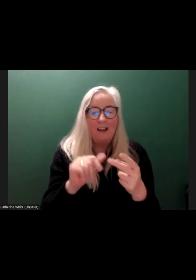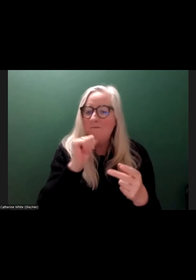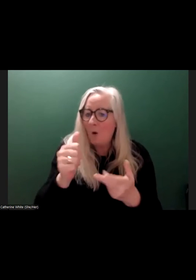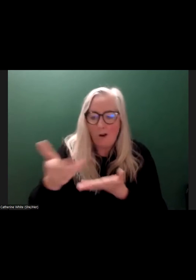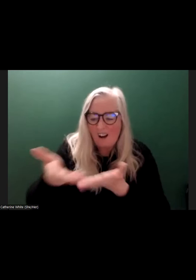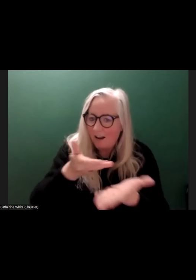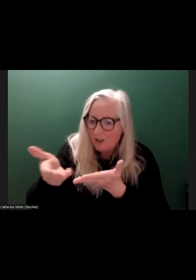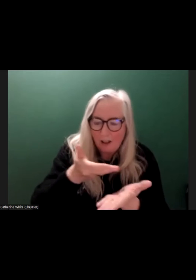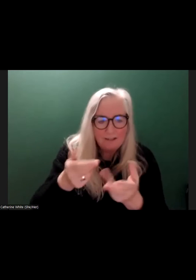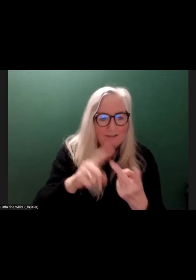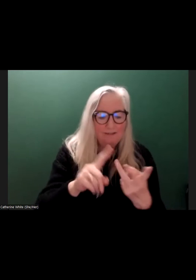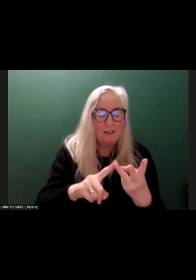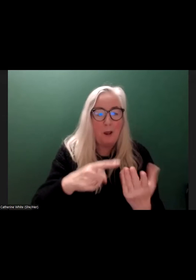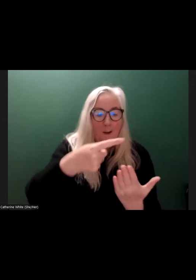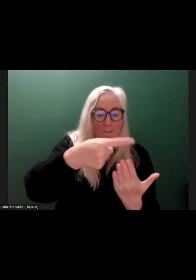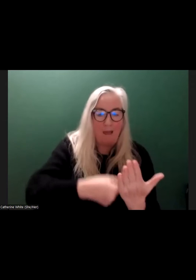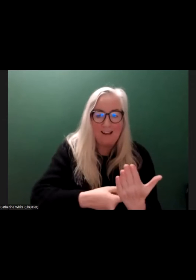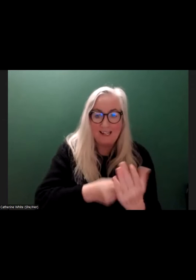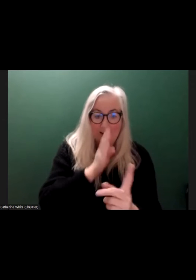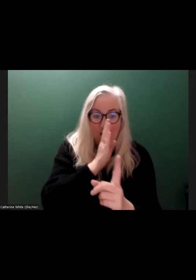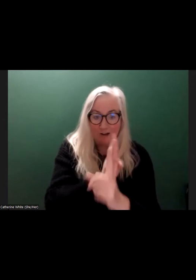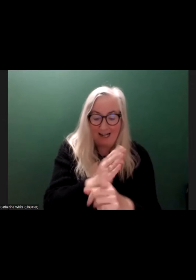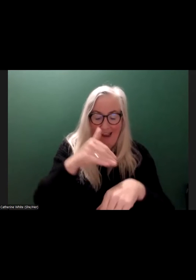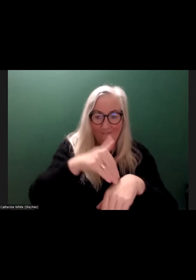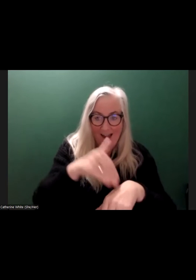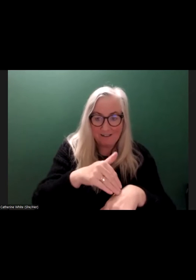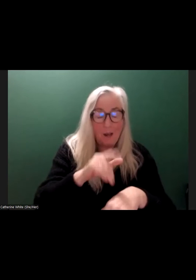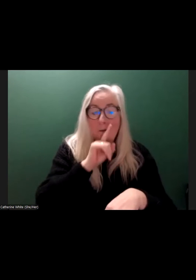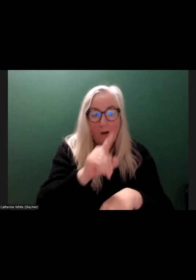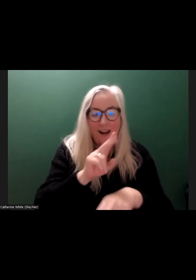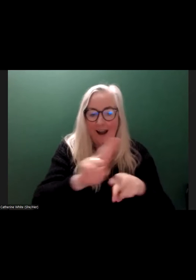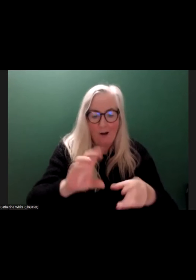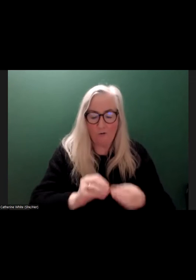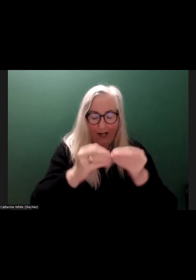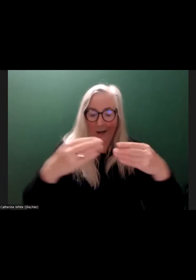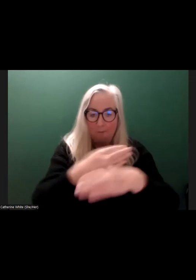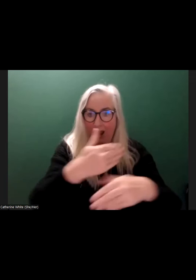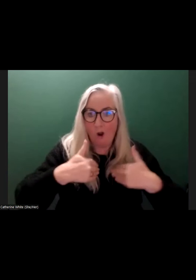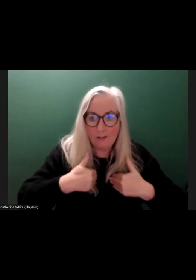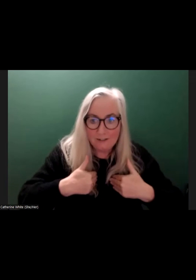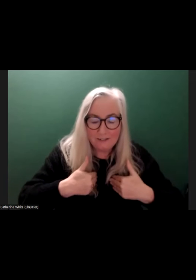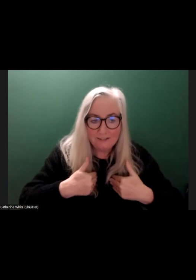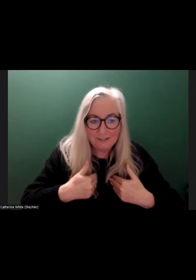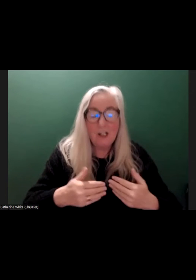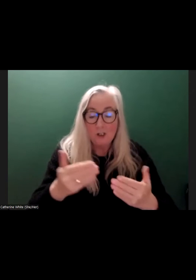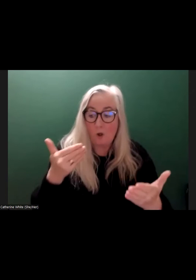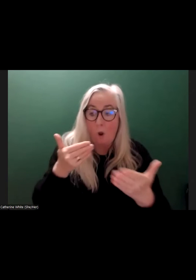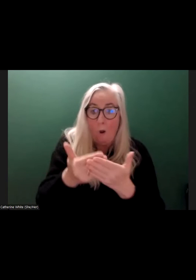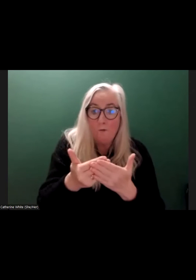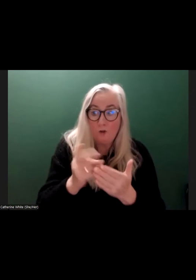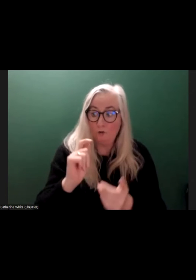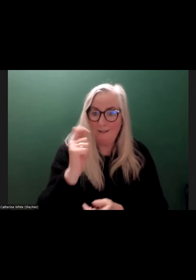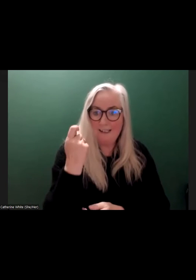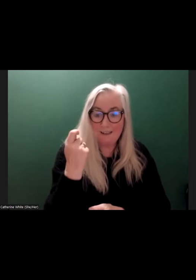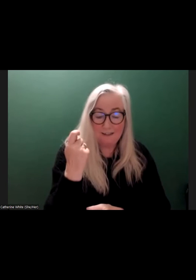Lack of consultation. Or policies that directly affect us, which are never shaped by us. Up until recently, and